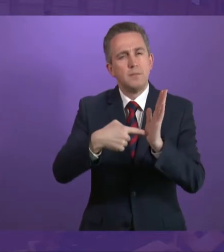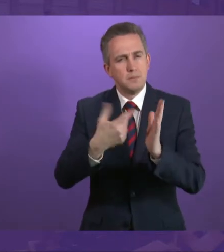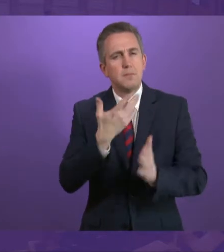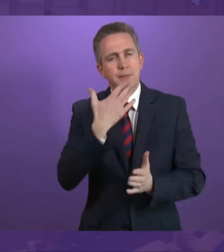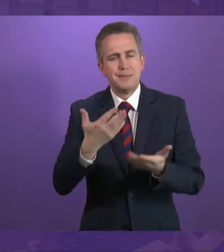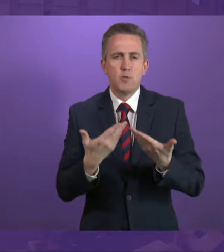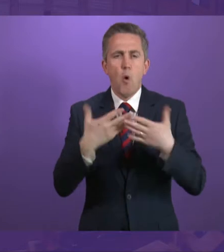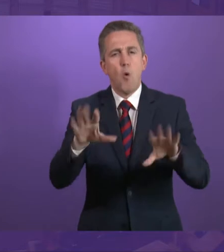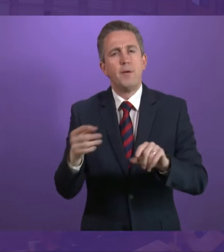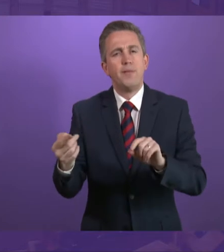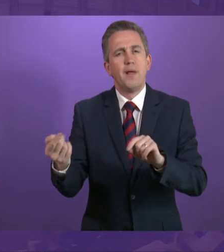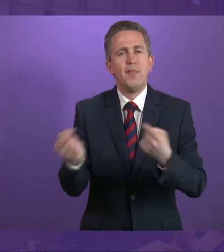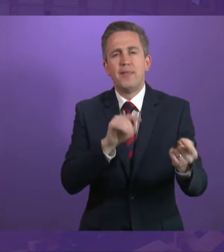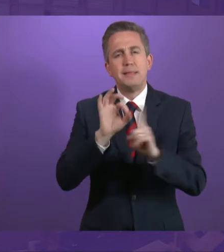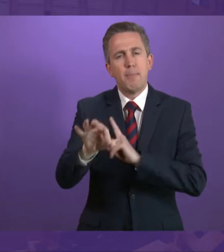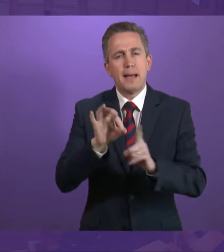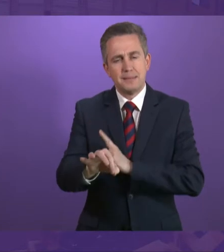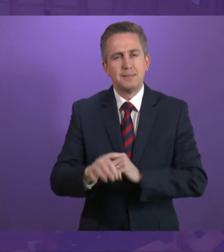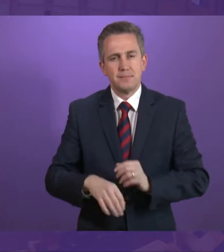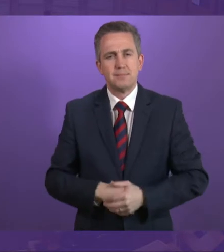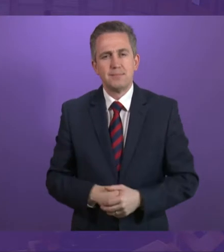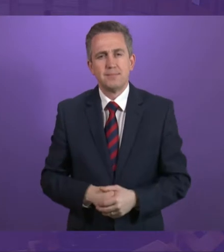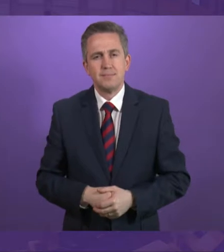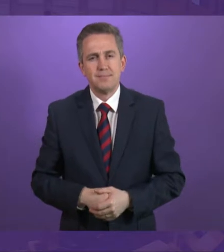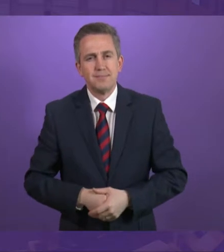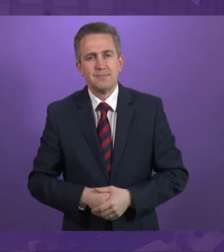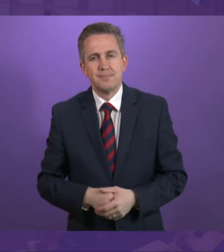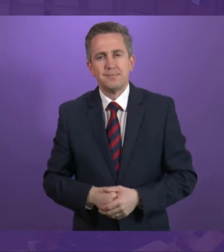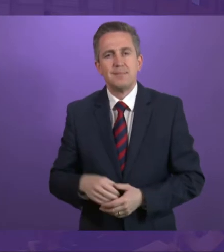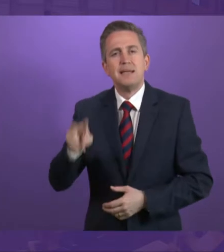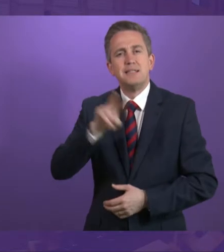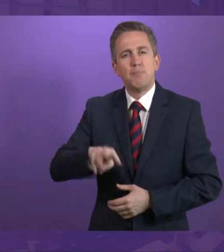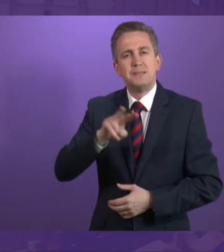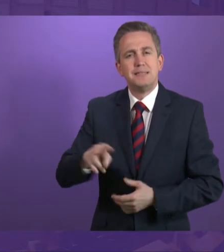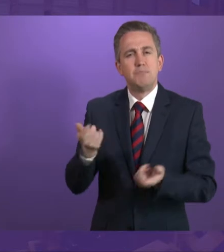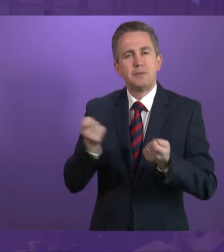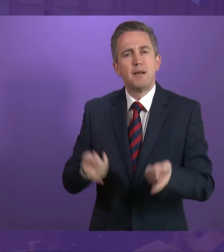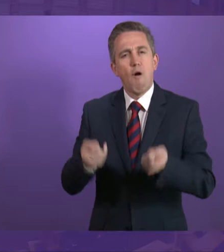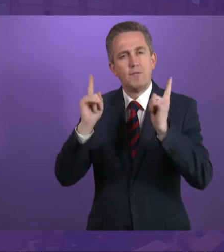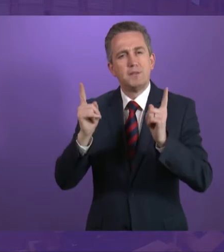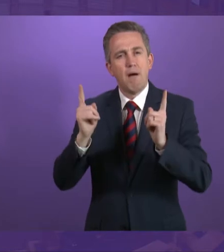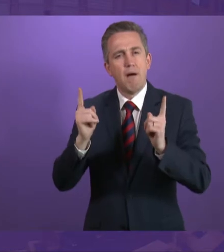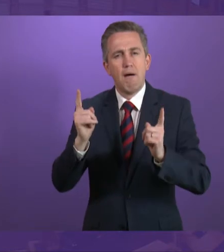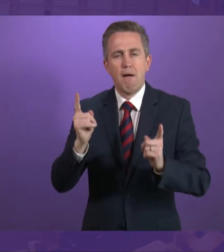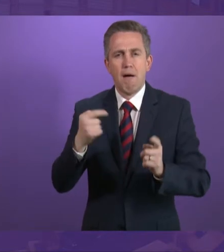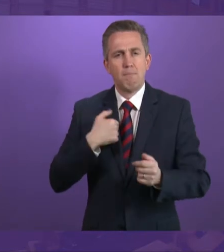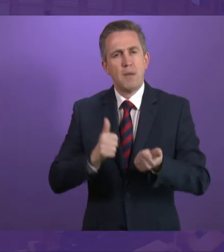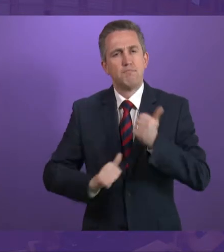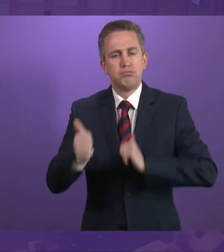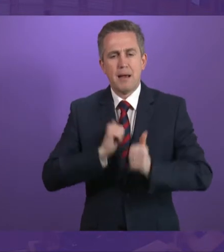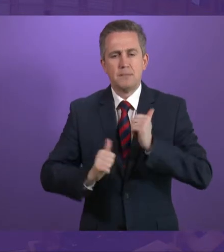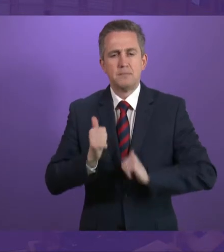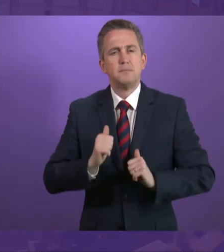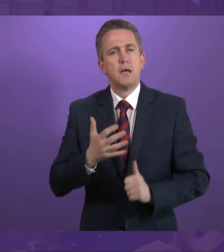Stewart to open the debate. Mr Stewart, please. Thank you, Deputy Resigning Officer. I'm delighted and grateful of the privilege